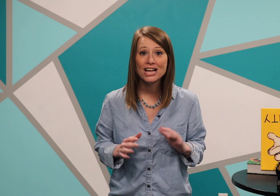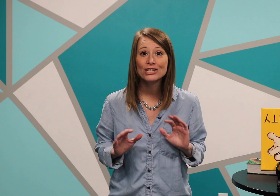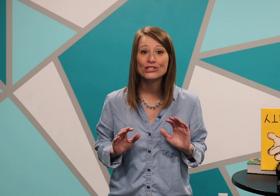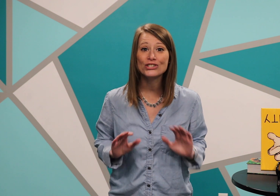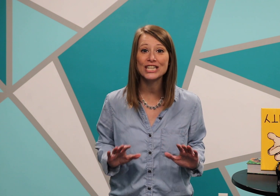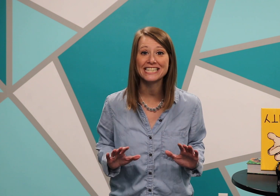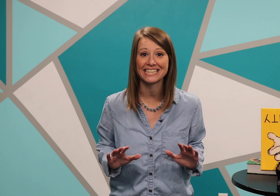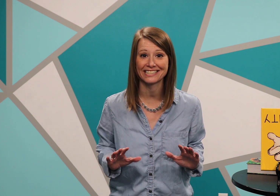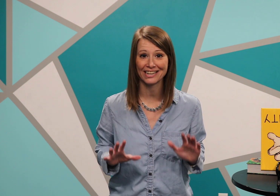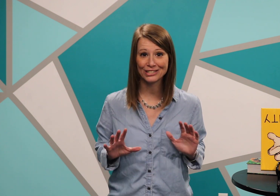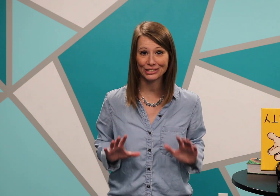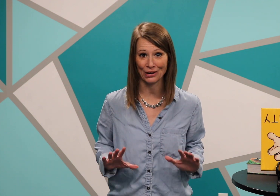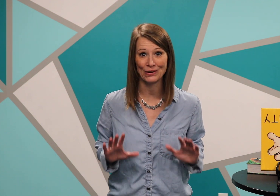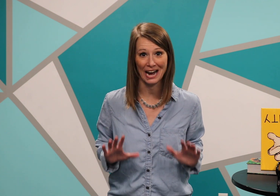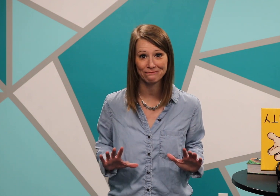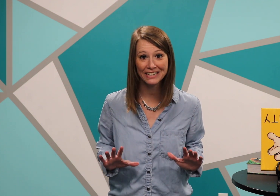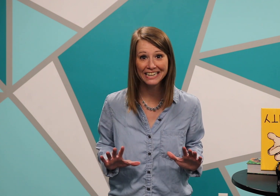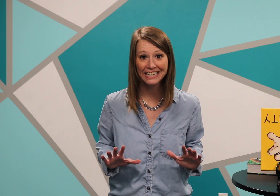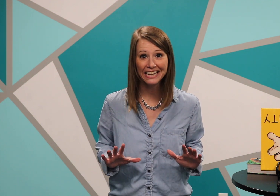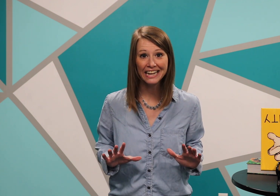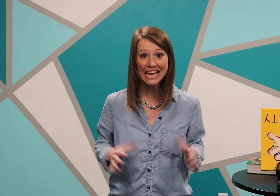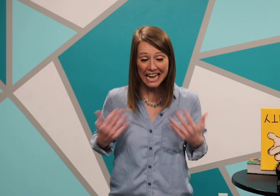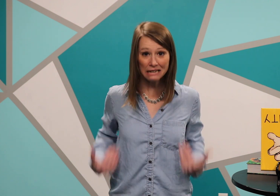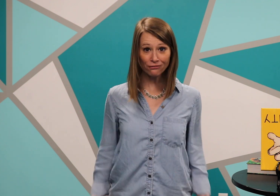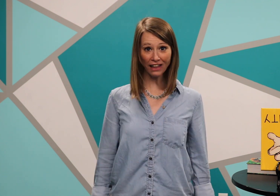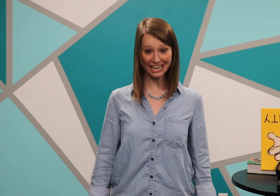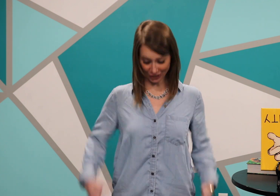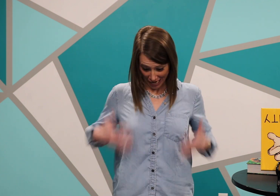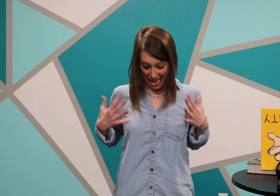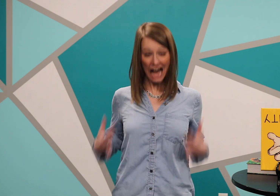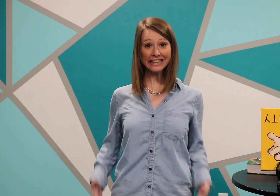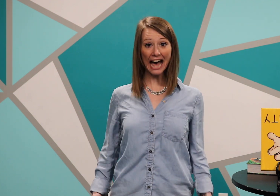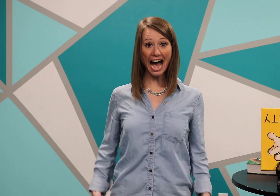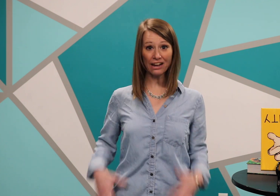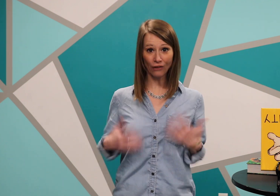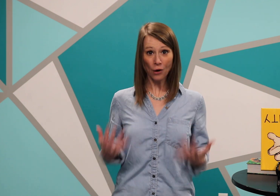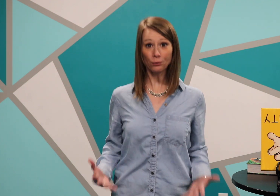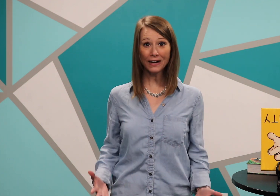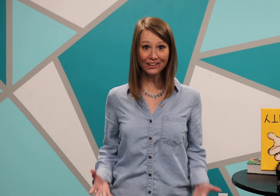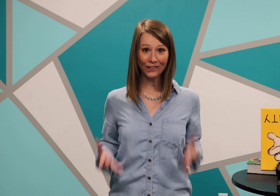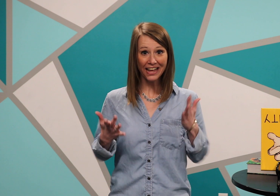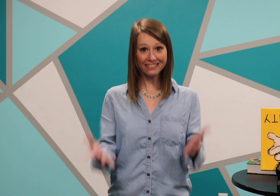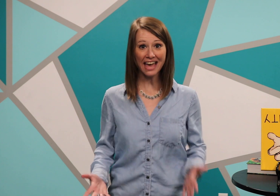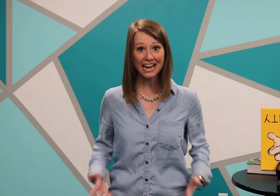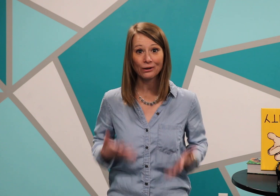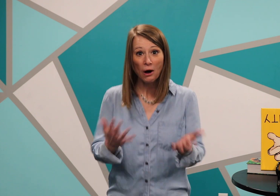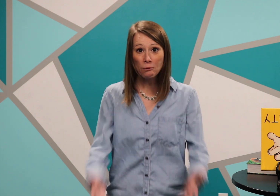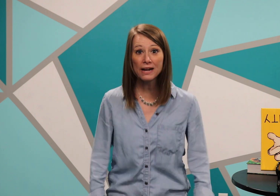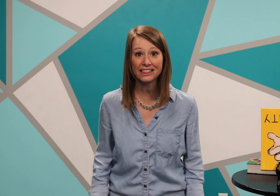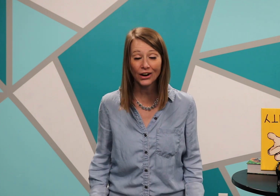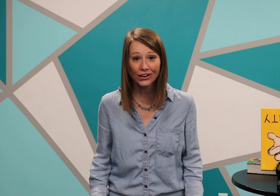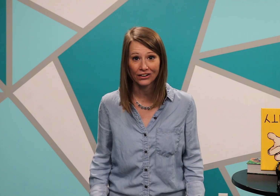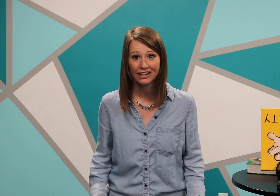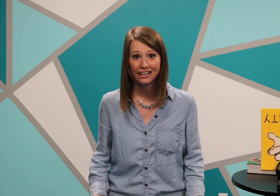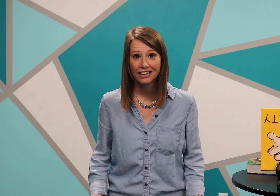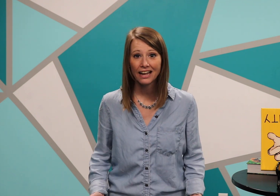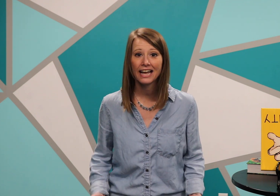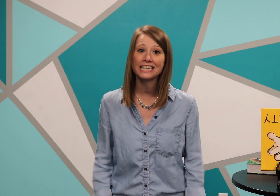Jesus showed up in flesh, alive, in real, there, with her. And he